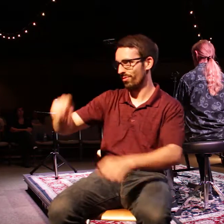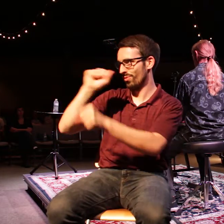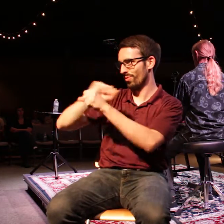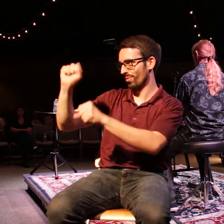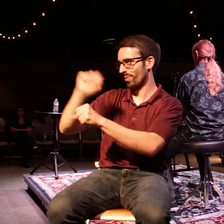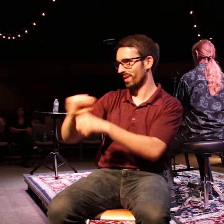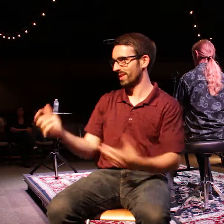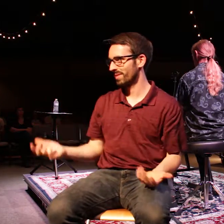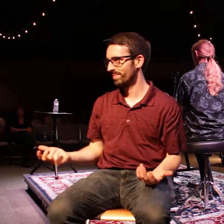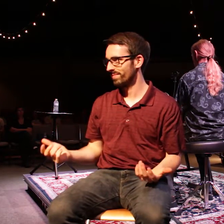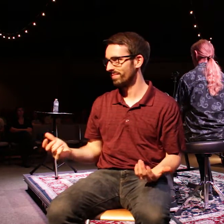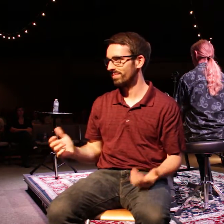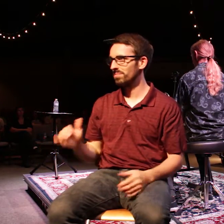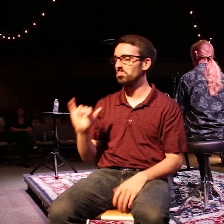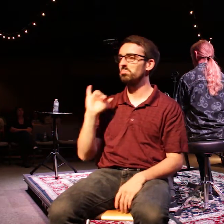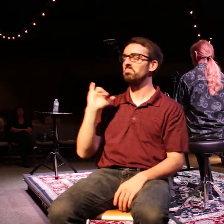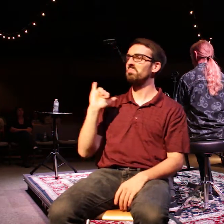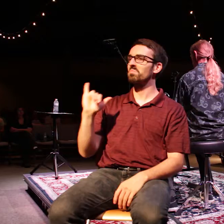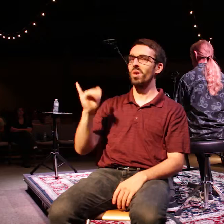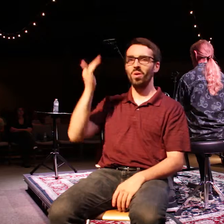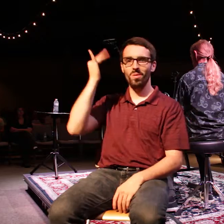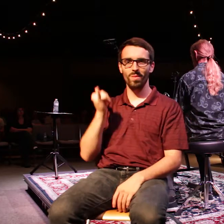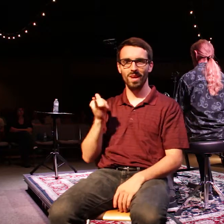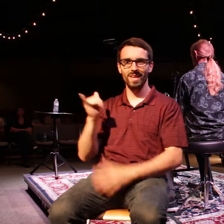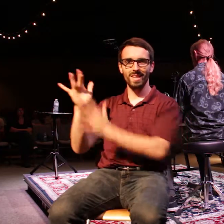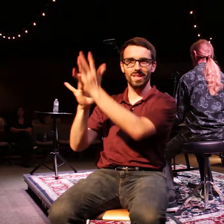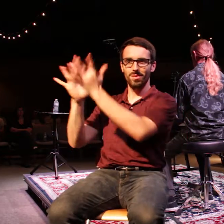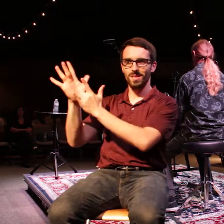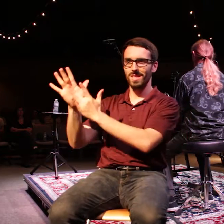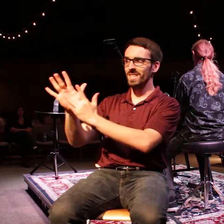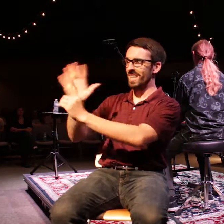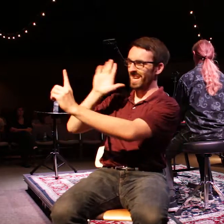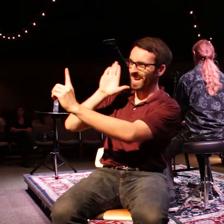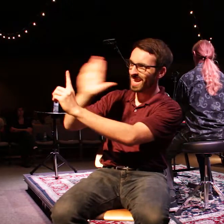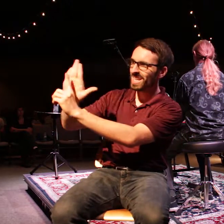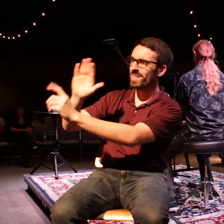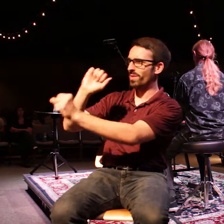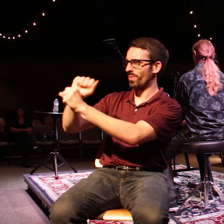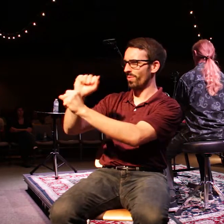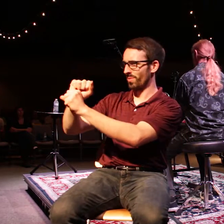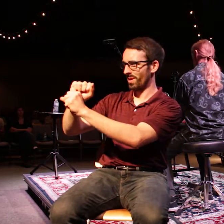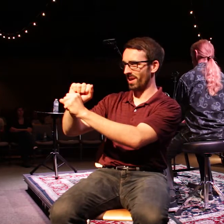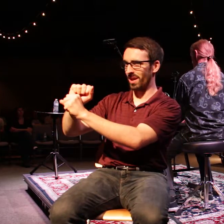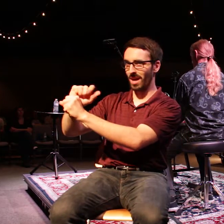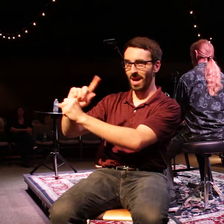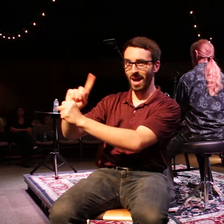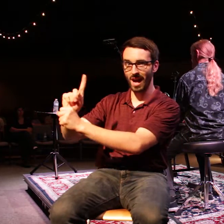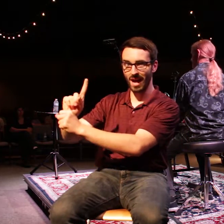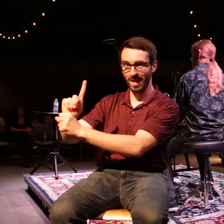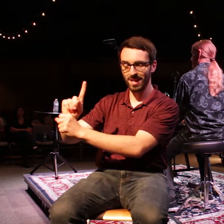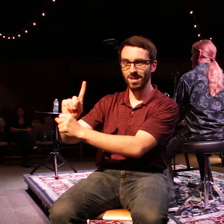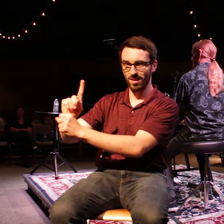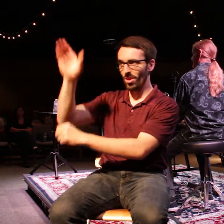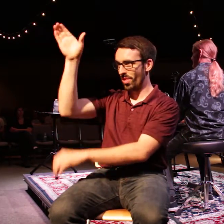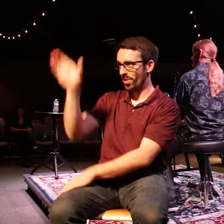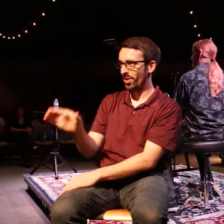because it was his work, his finished work on the cross that dealt with the curse, that paid for our sin,